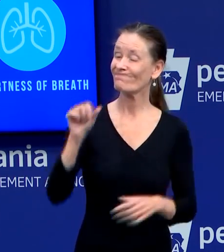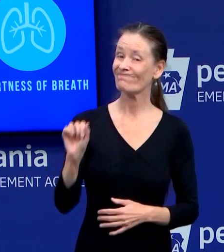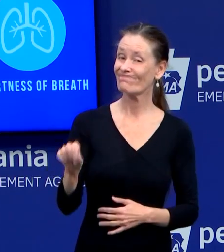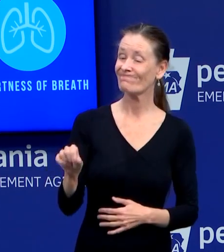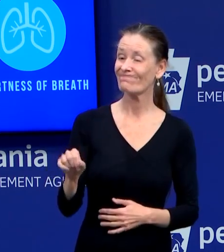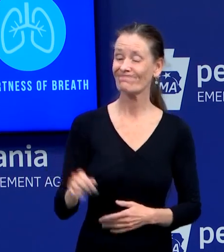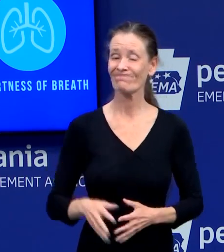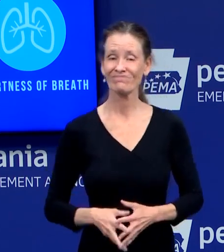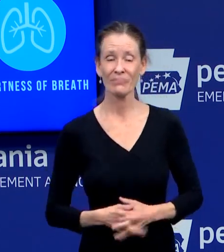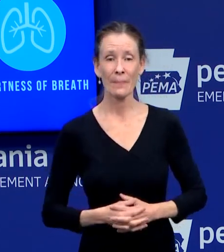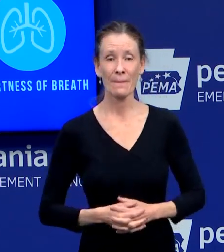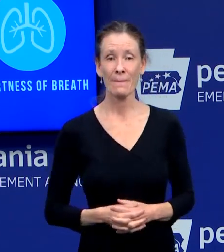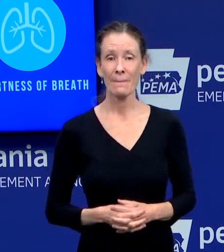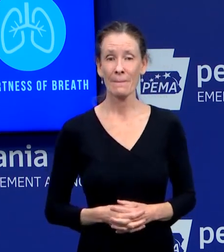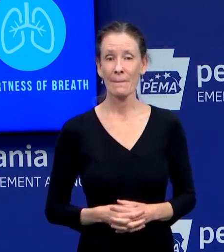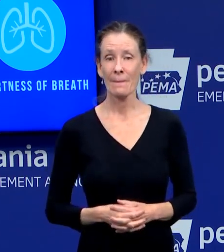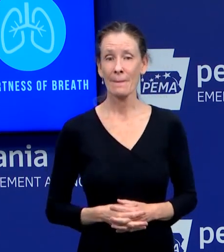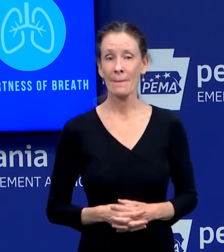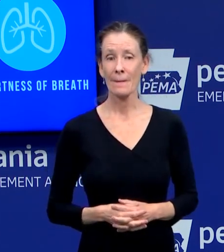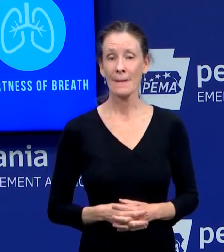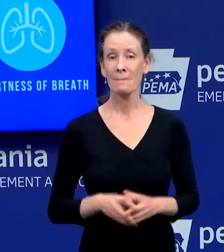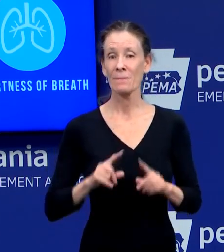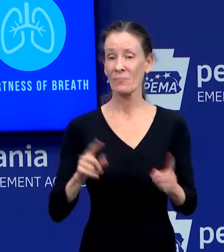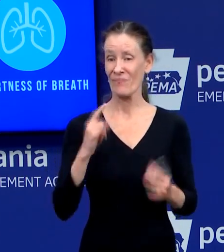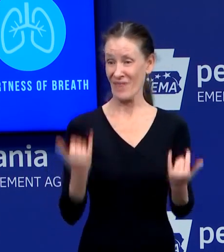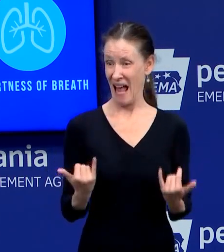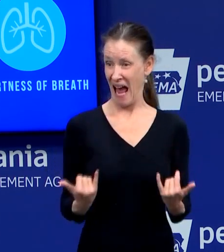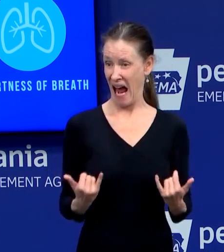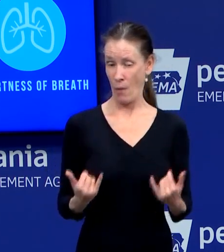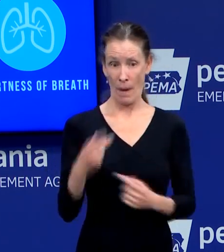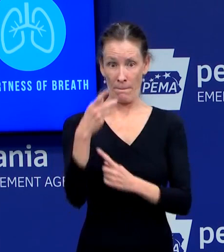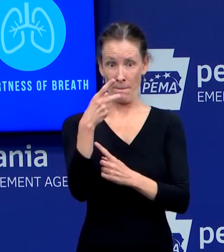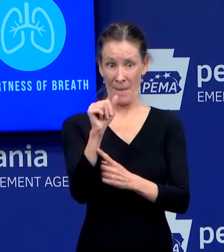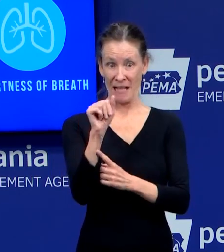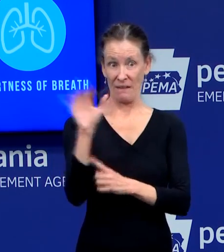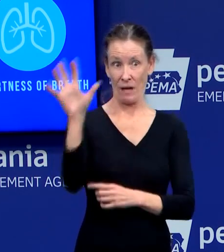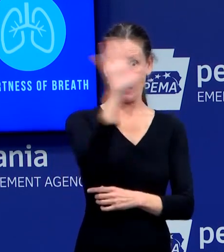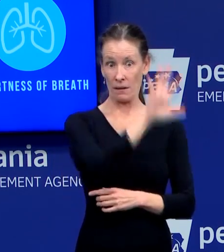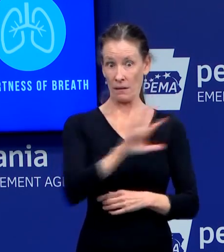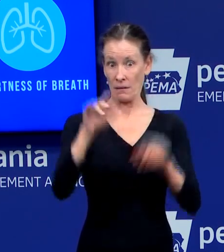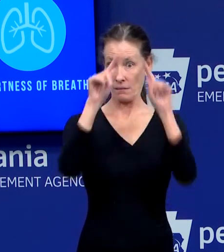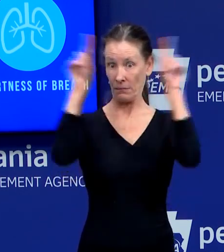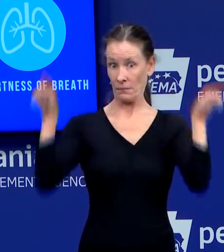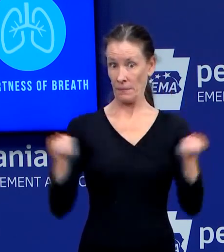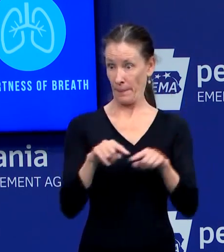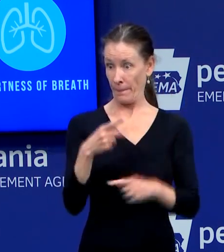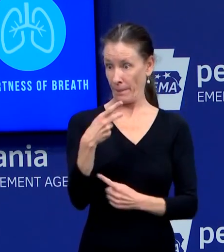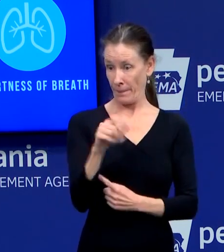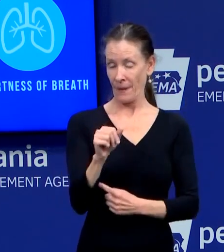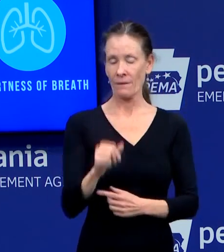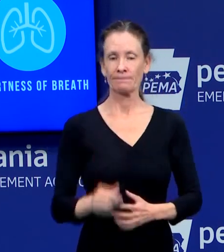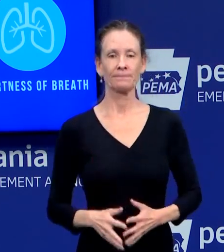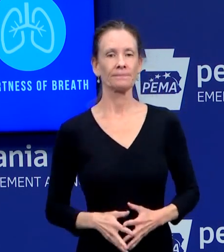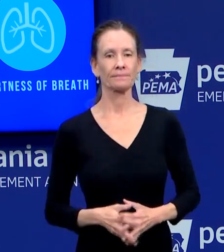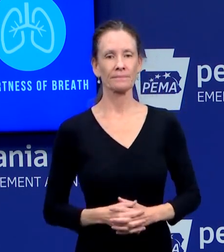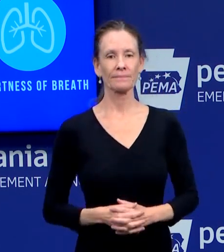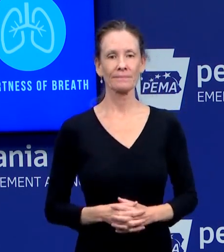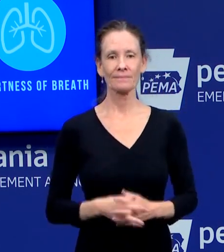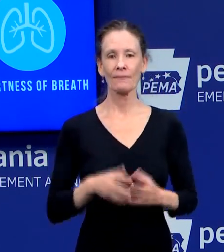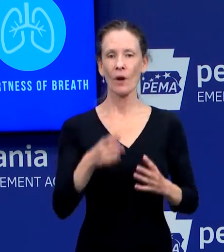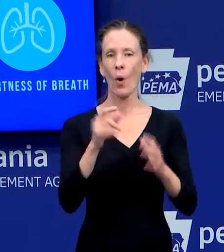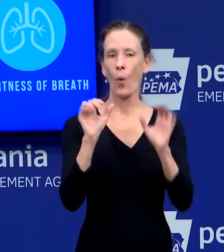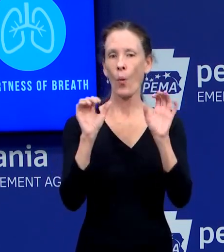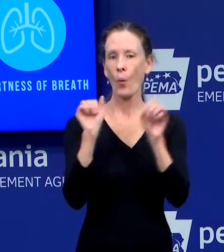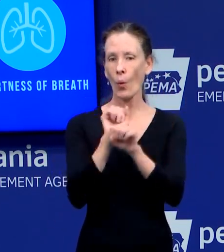now, Pennsylvania, we have not, uh, we are not working with the CDC. mean, they're not working with us to do population-based testing. So I am